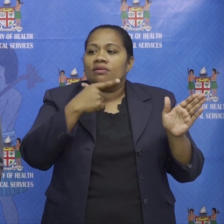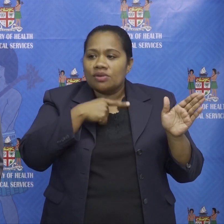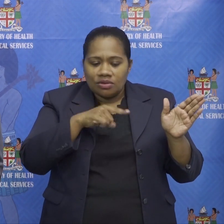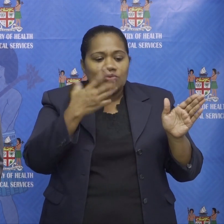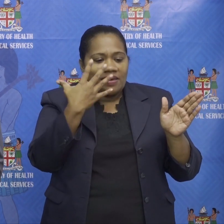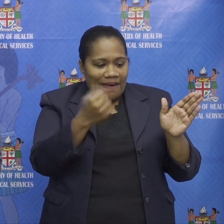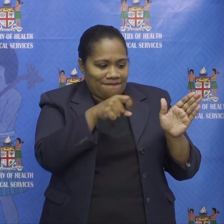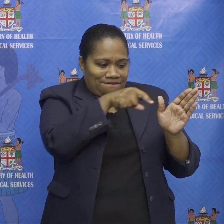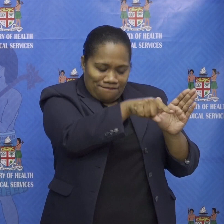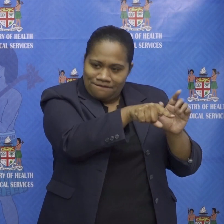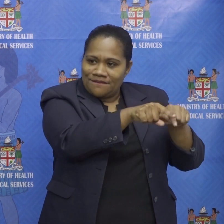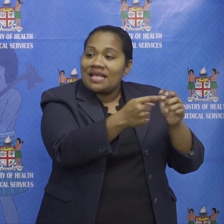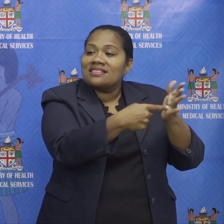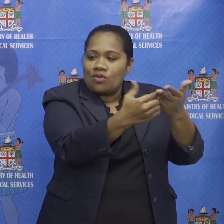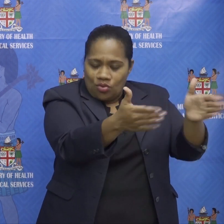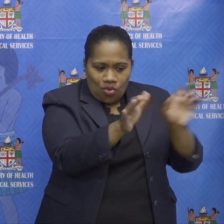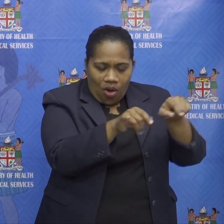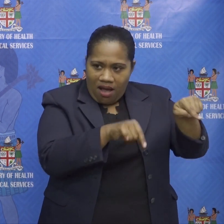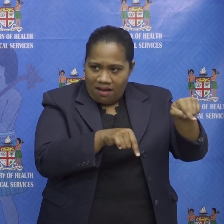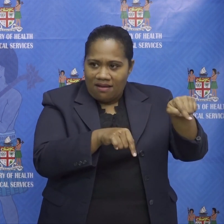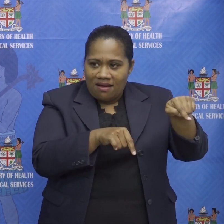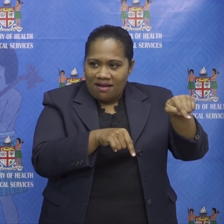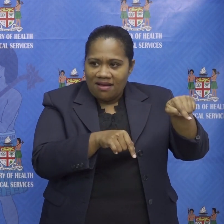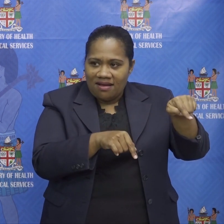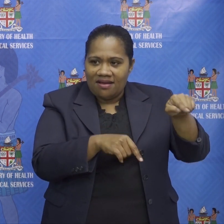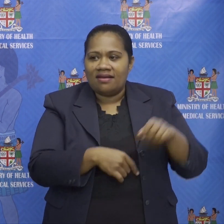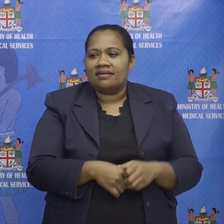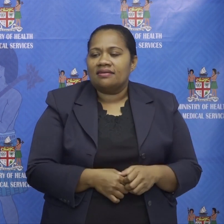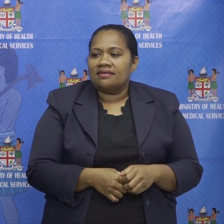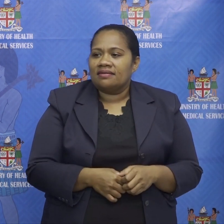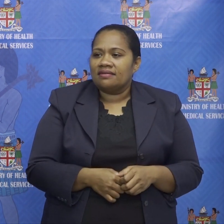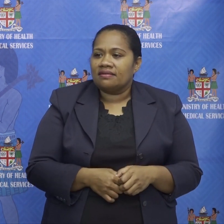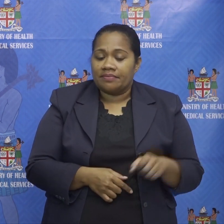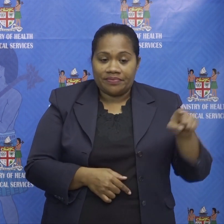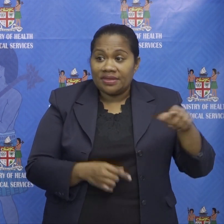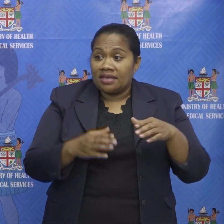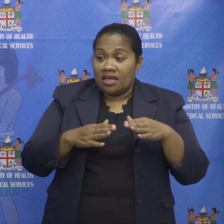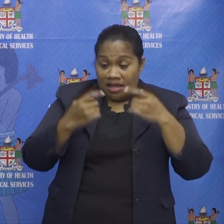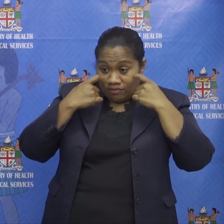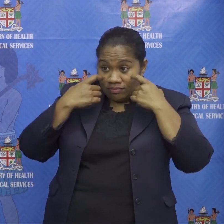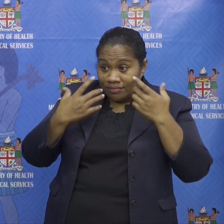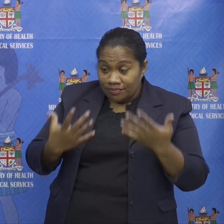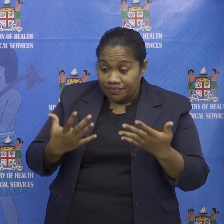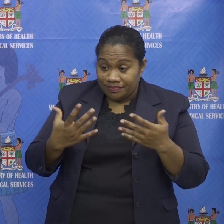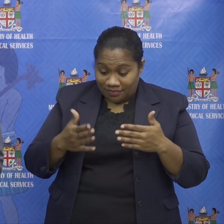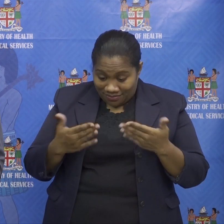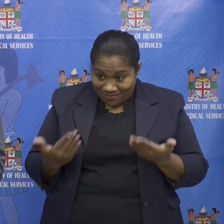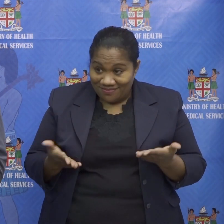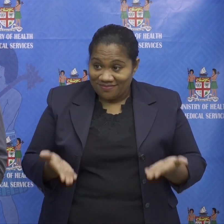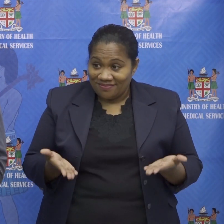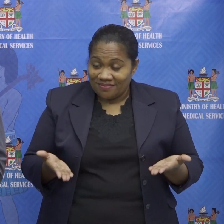in tanua that is highly transmissible and as demonstrated in this case